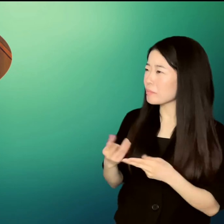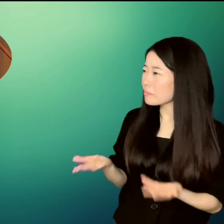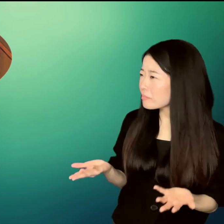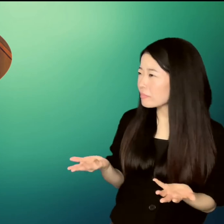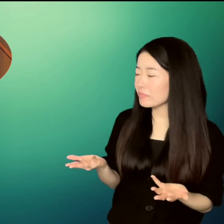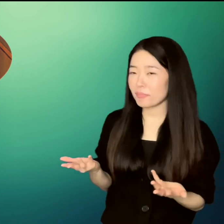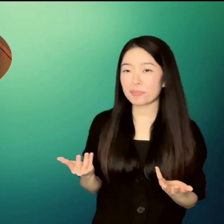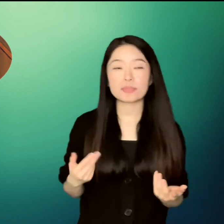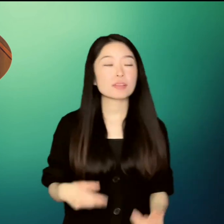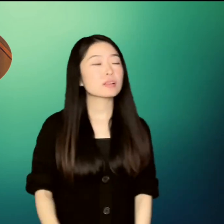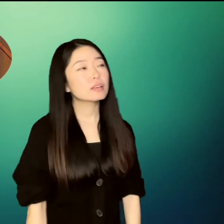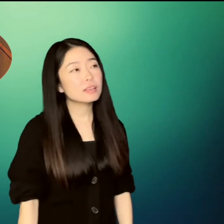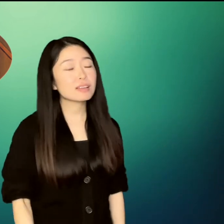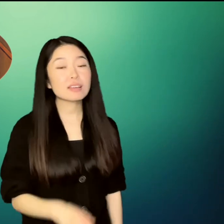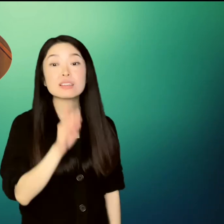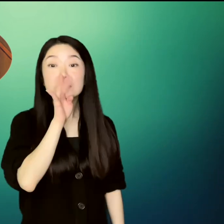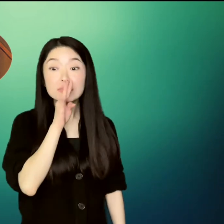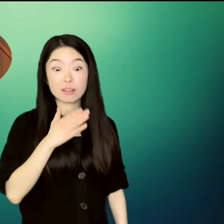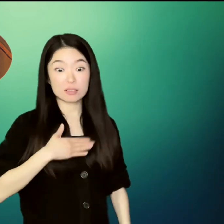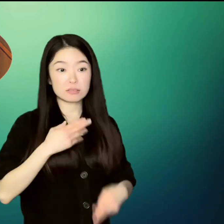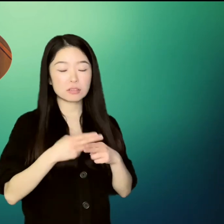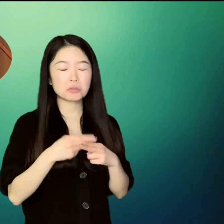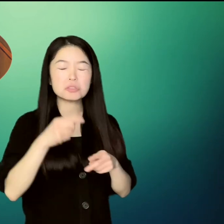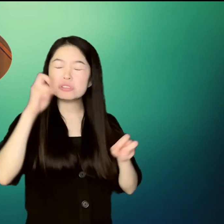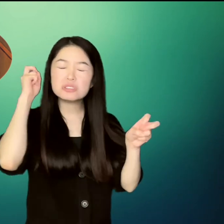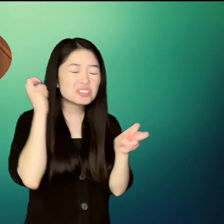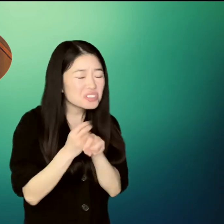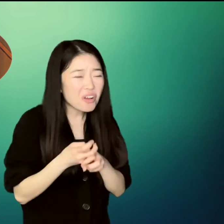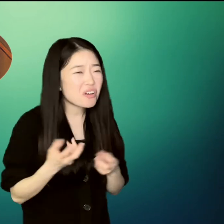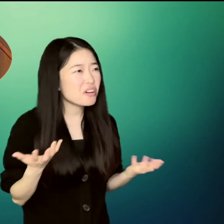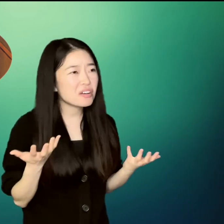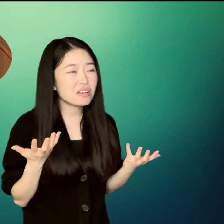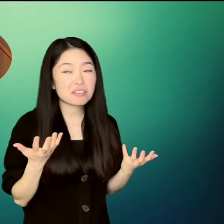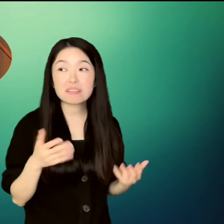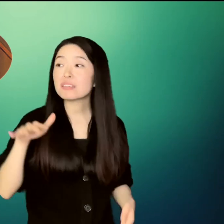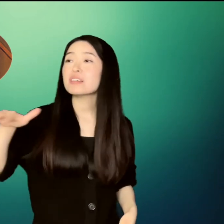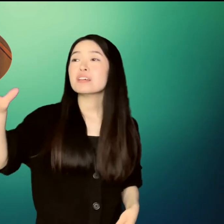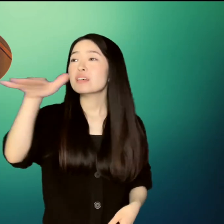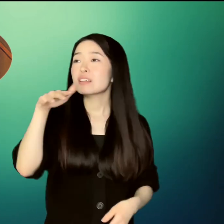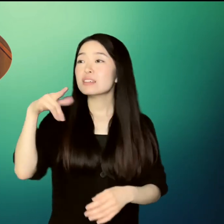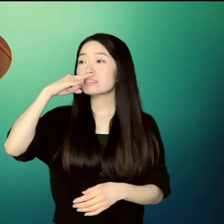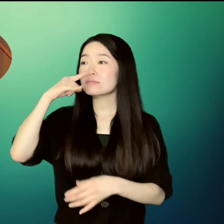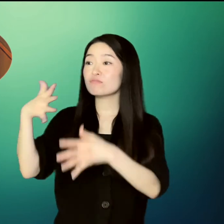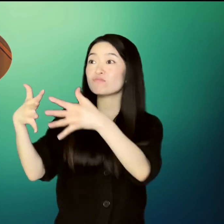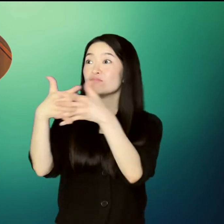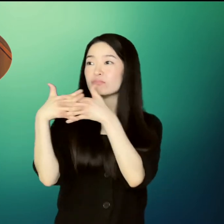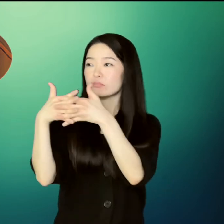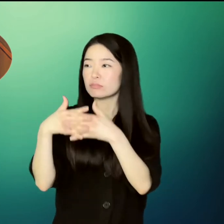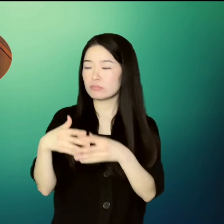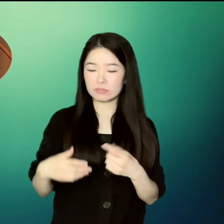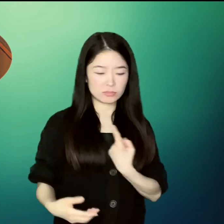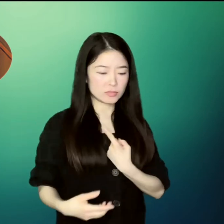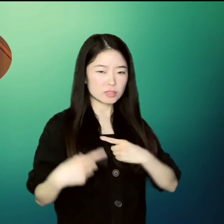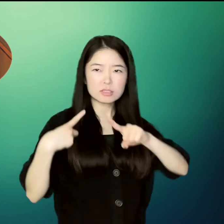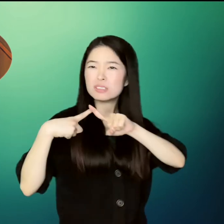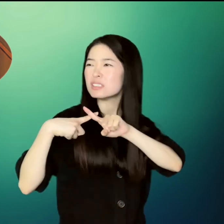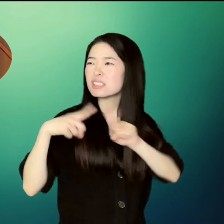But, it's so hard to pronounce, Un He complained. I don't want to be different from all the American kids.